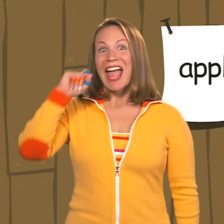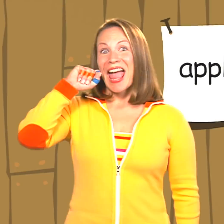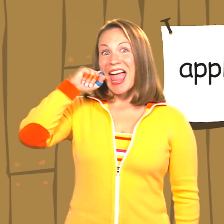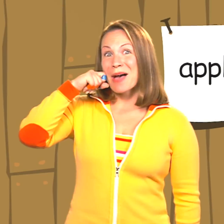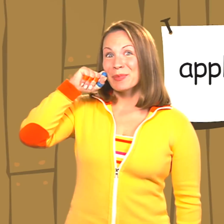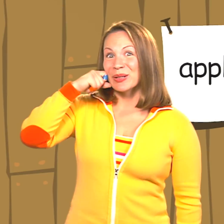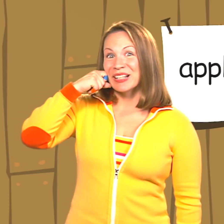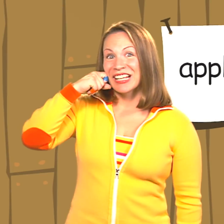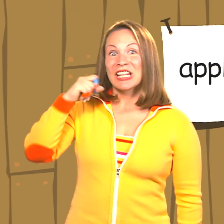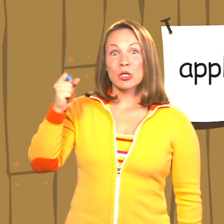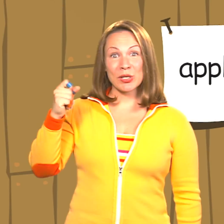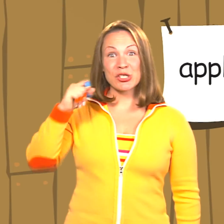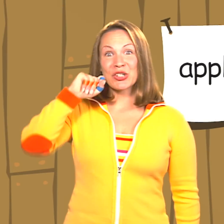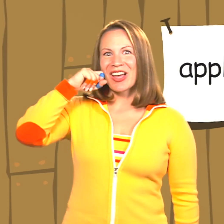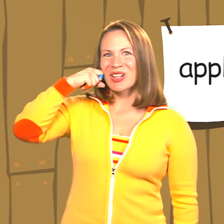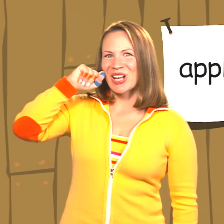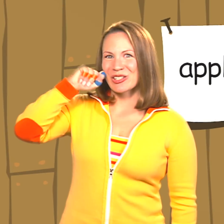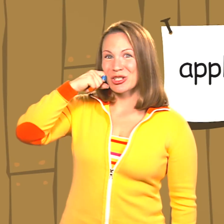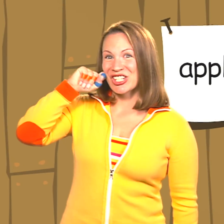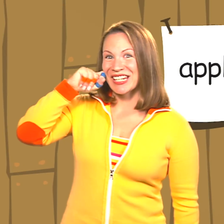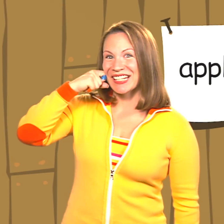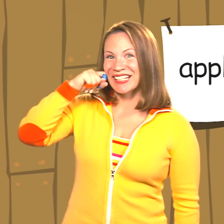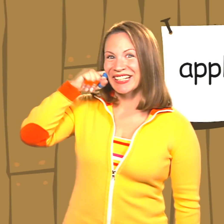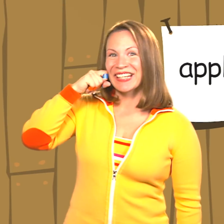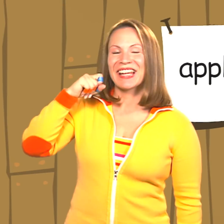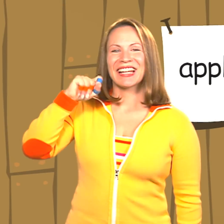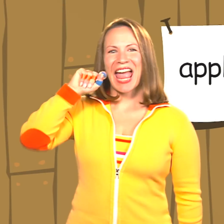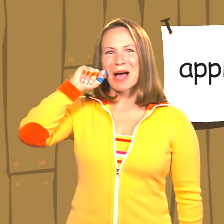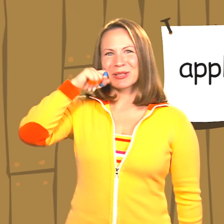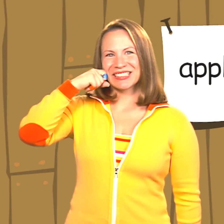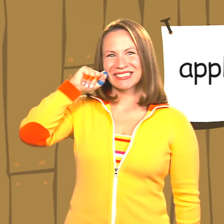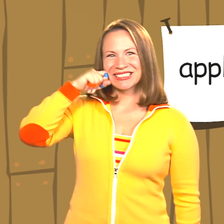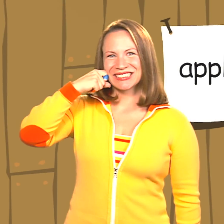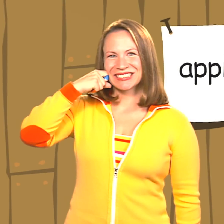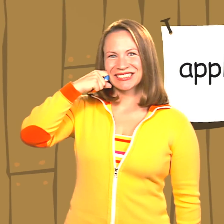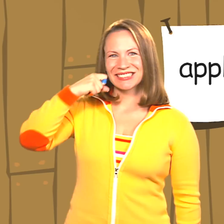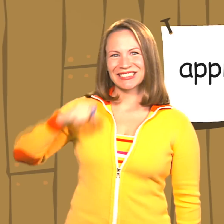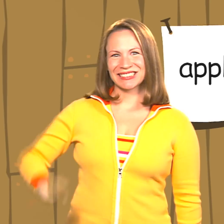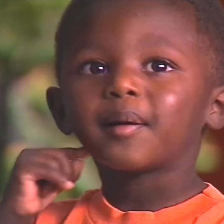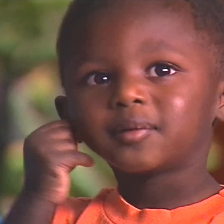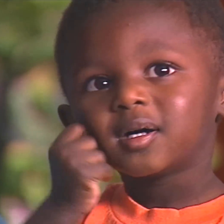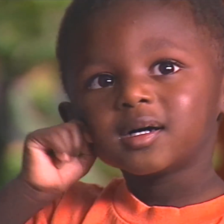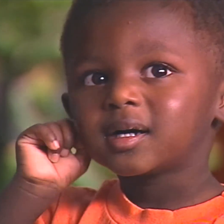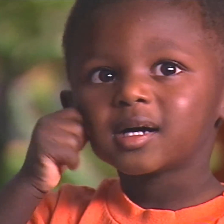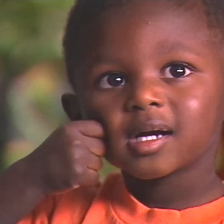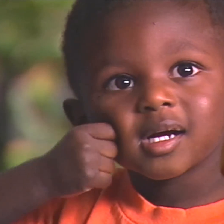Apple. Twist your knuckle on your cheek. Apple. Apple.